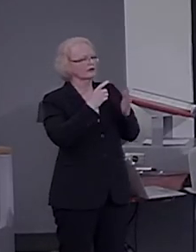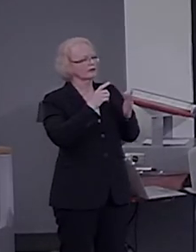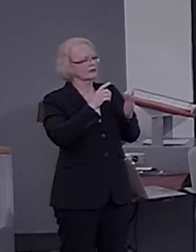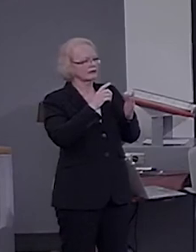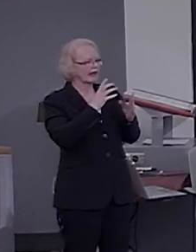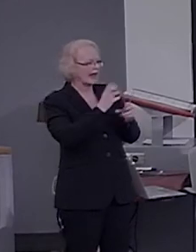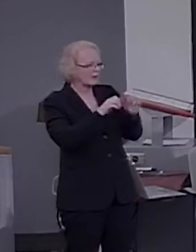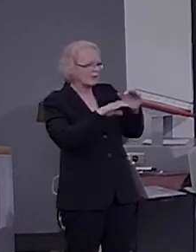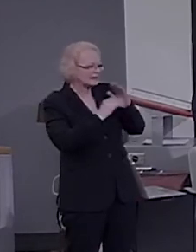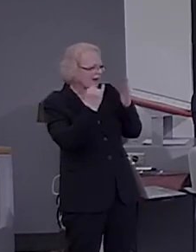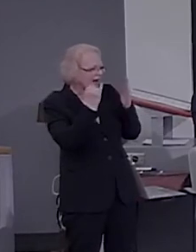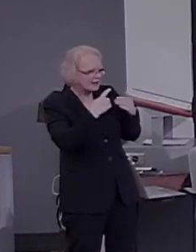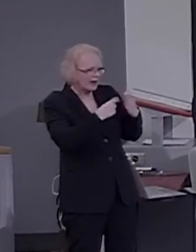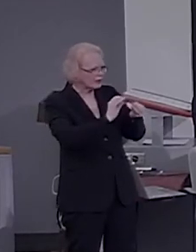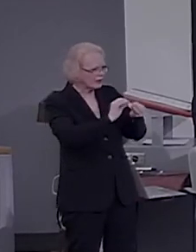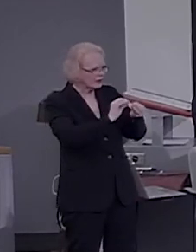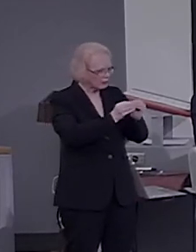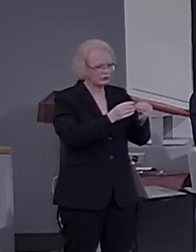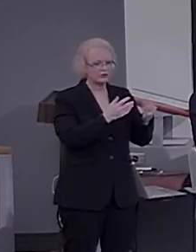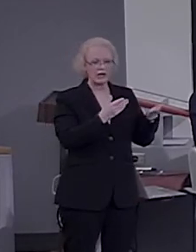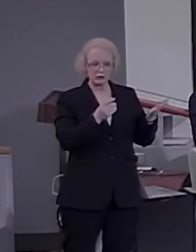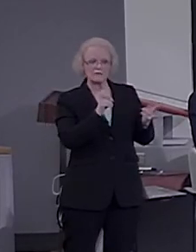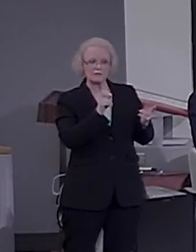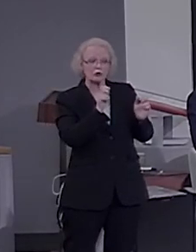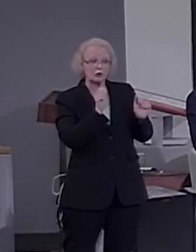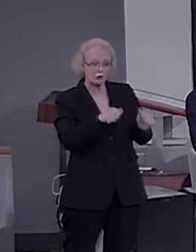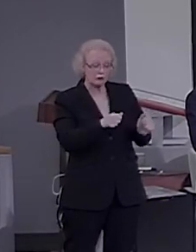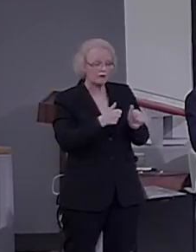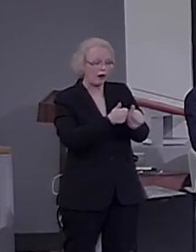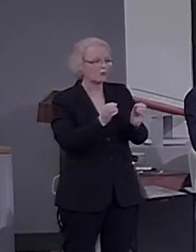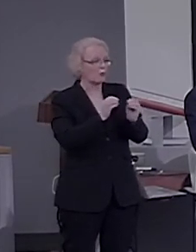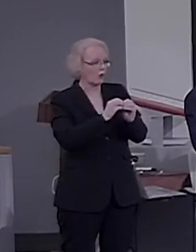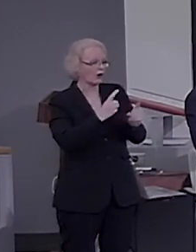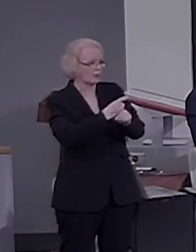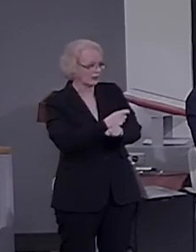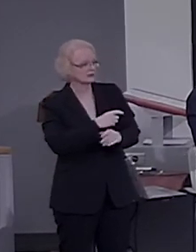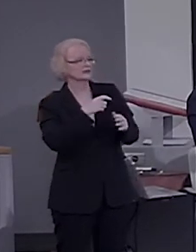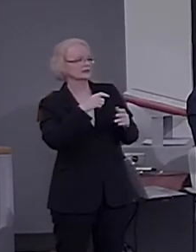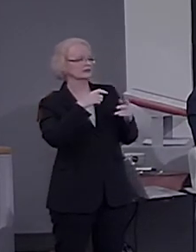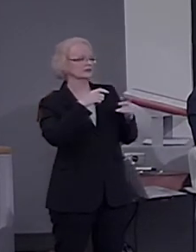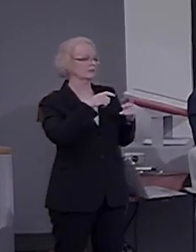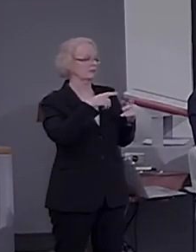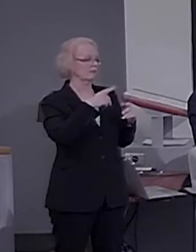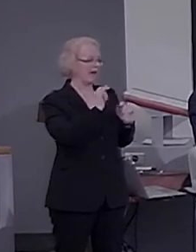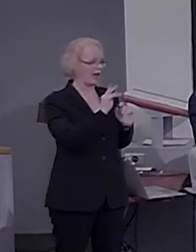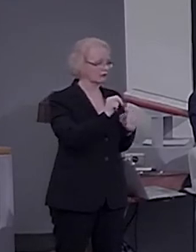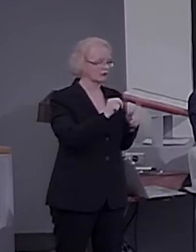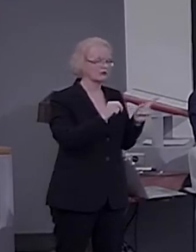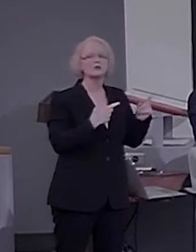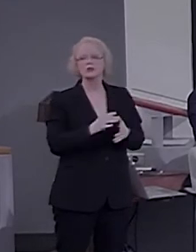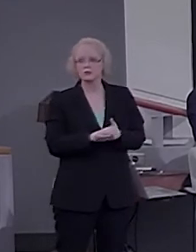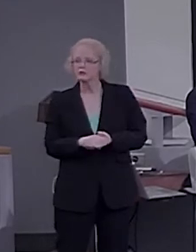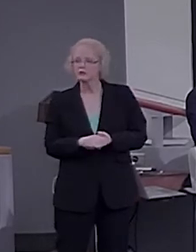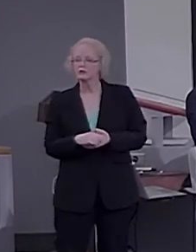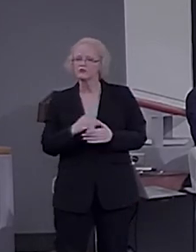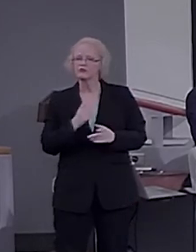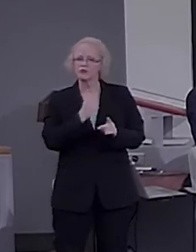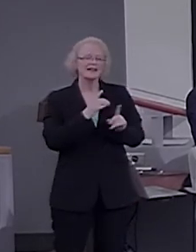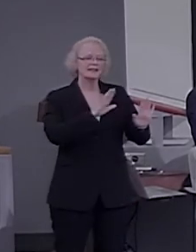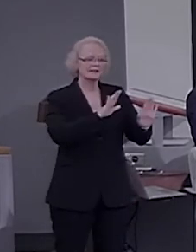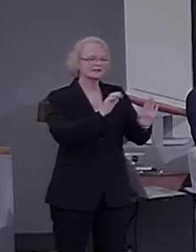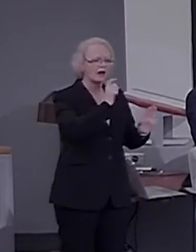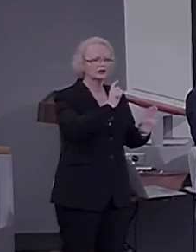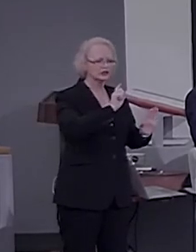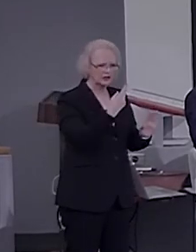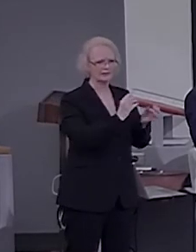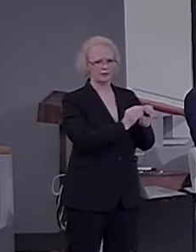should stay still enough to follow more complex. Yes, and you know what? I like this test also because it's not just on number. I